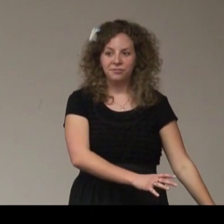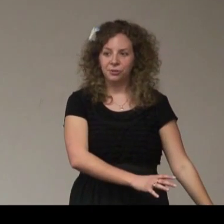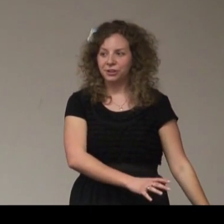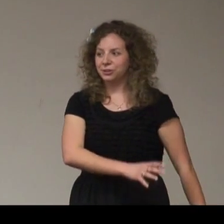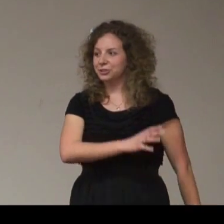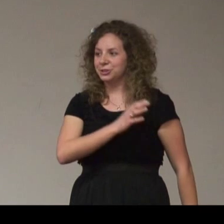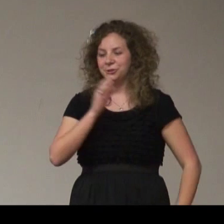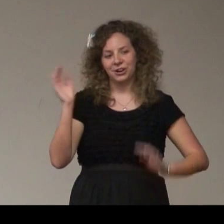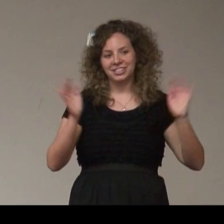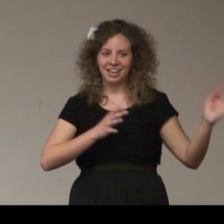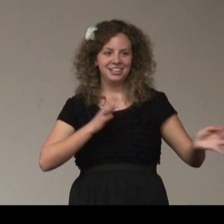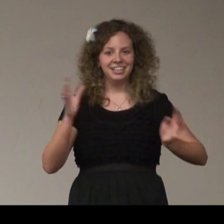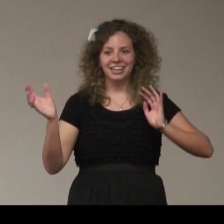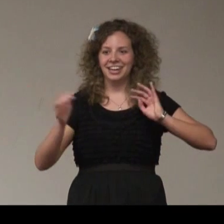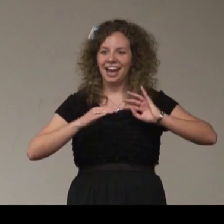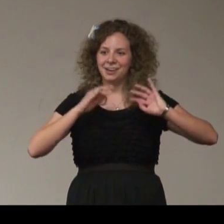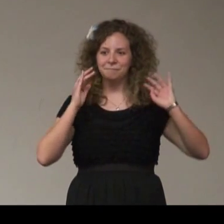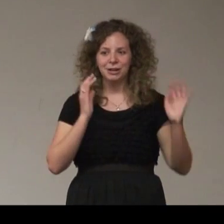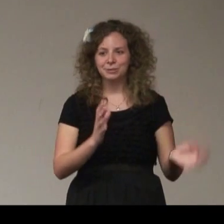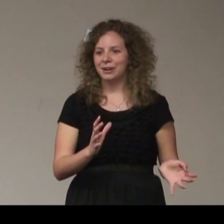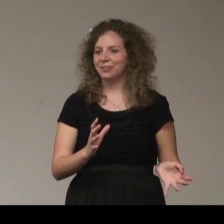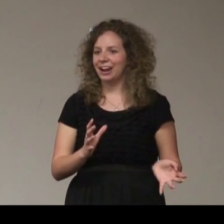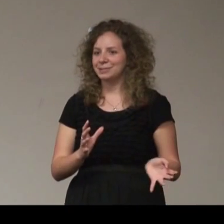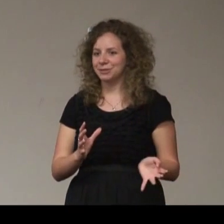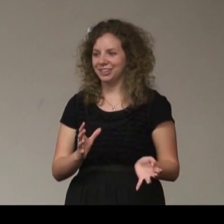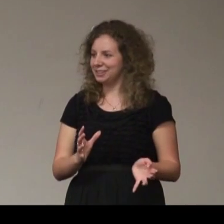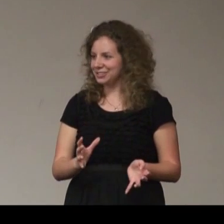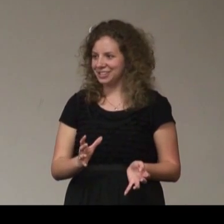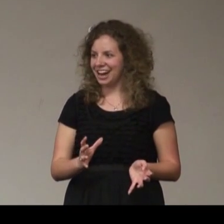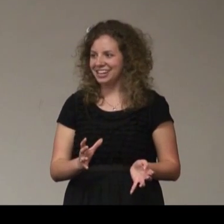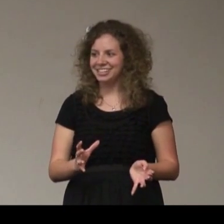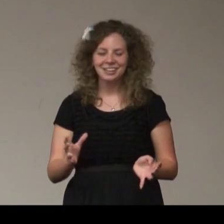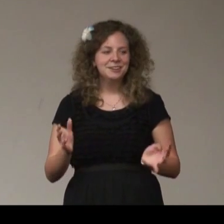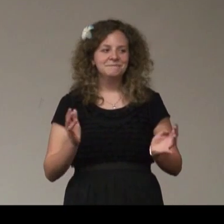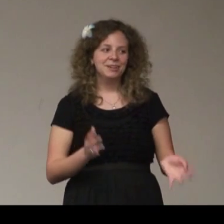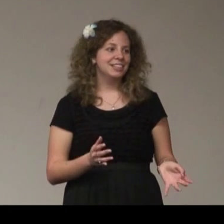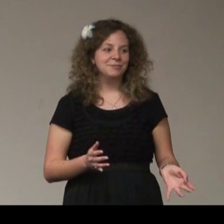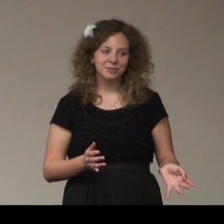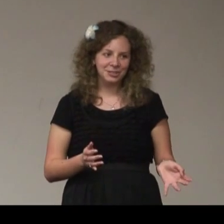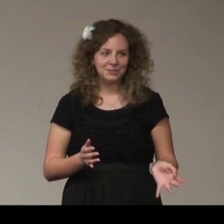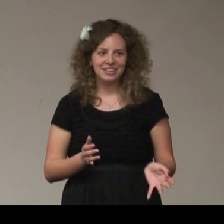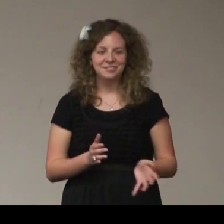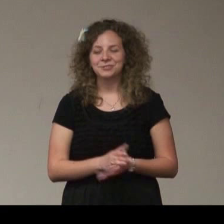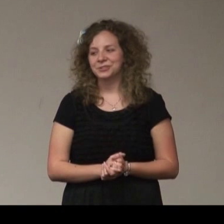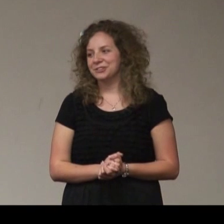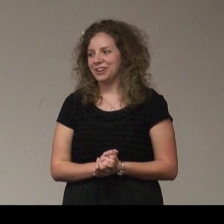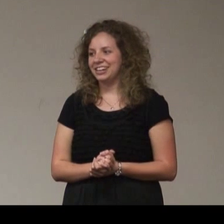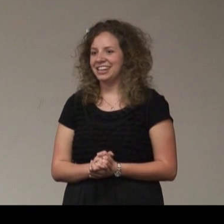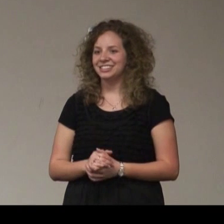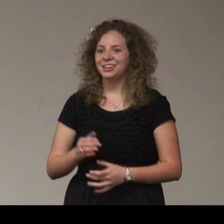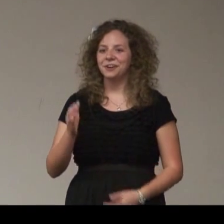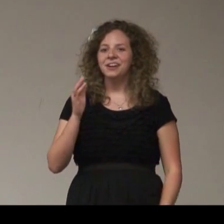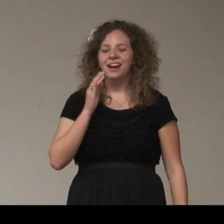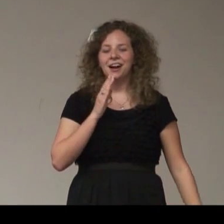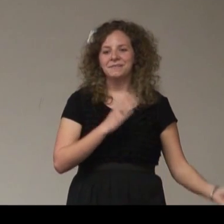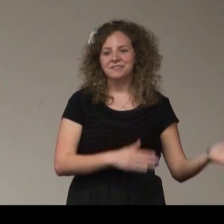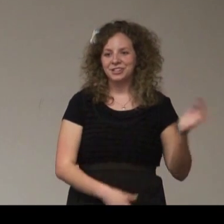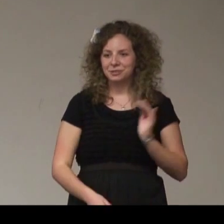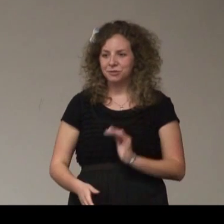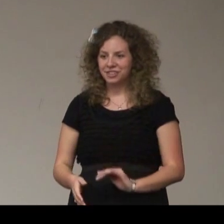three- and four-year-olds who are signing and had a much better grasp of the language than I did. But they were really sweet, and it was really fun. And so I eventually moved